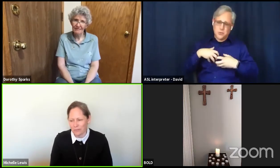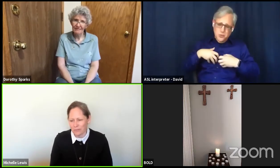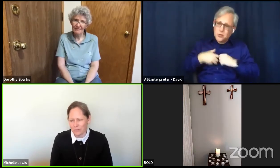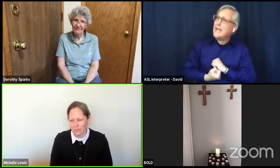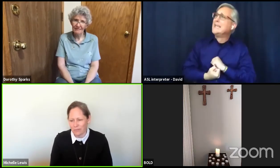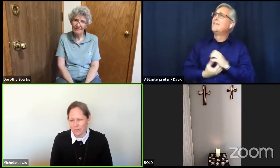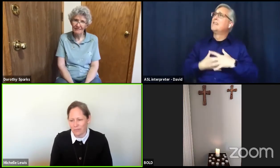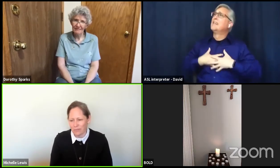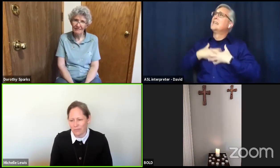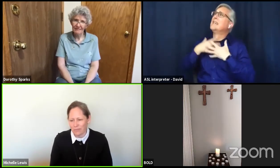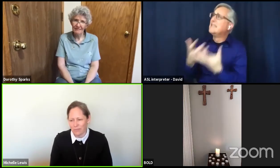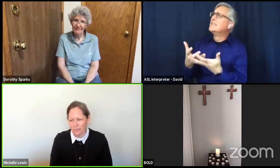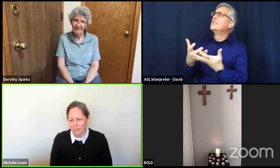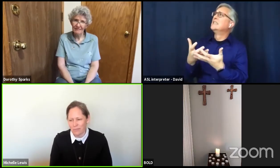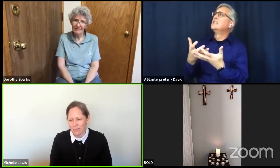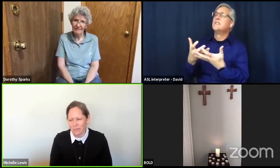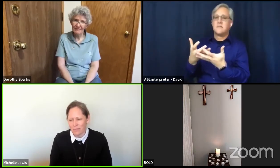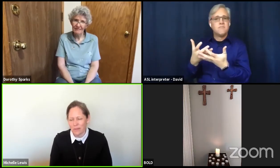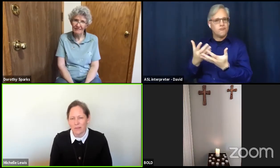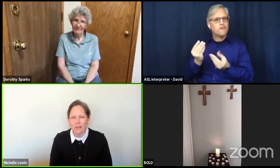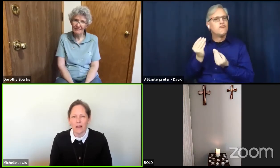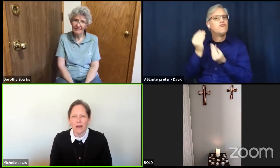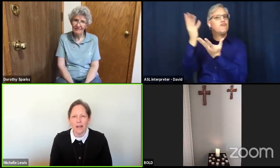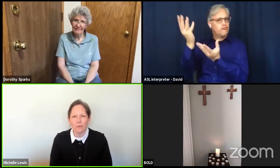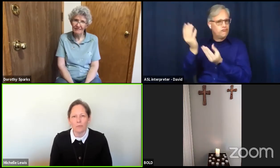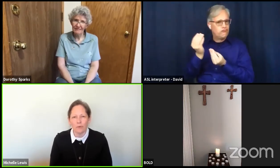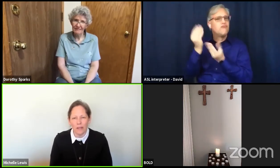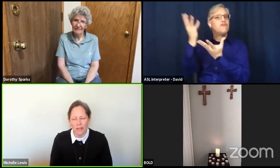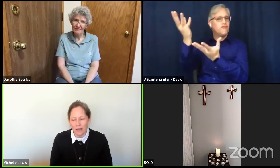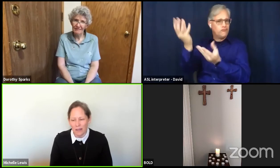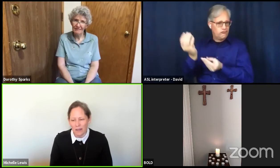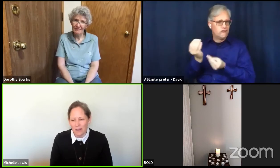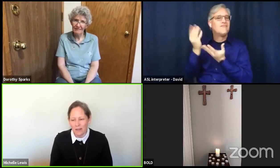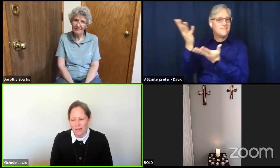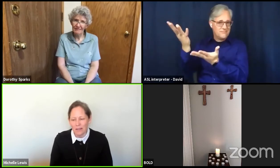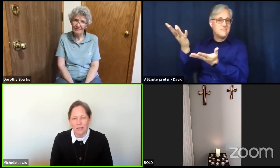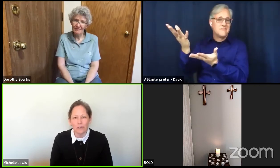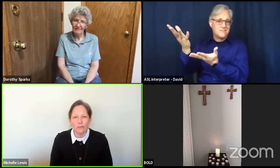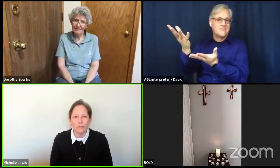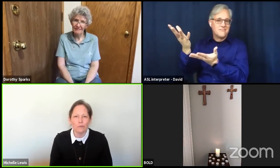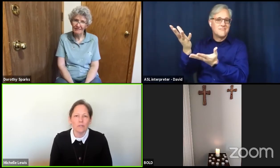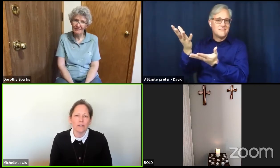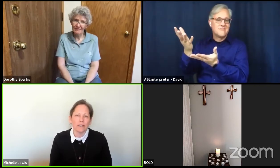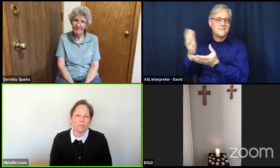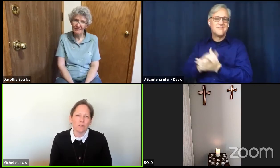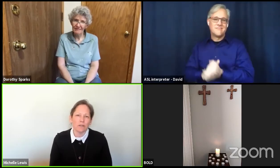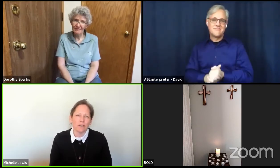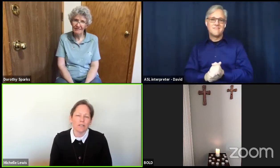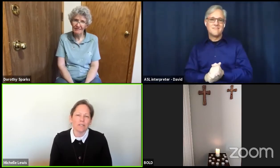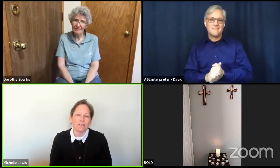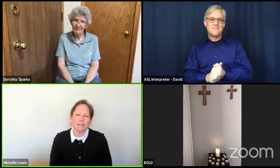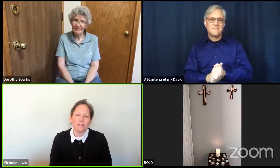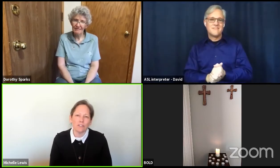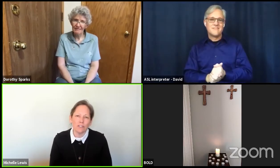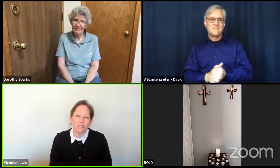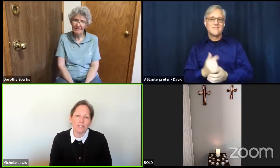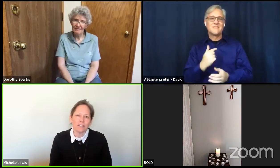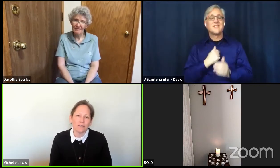am praying that you will experience jesus love